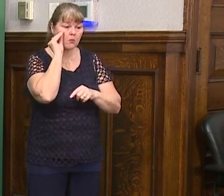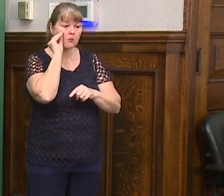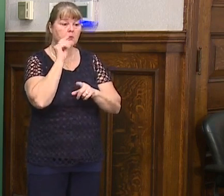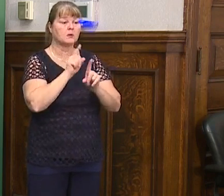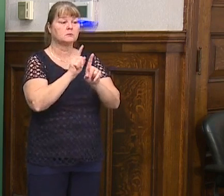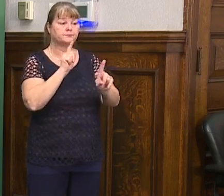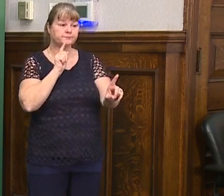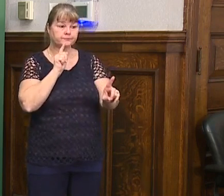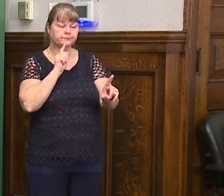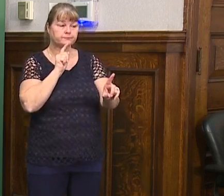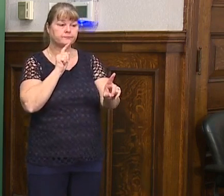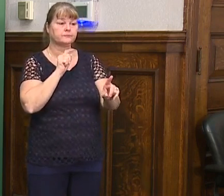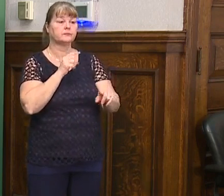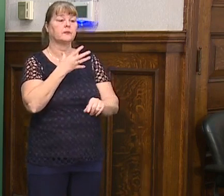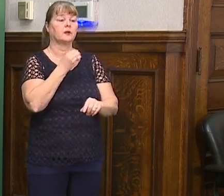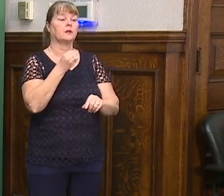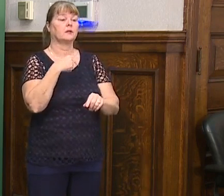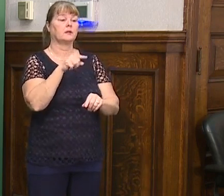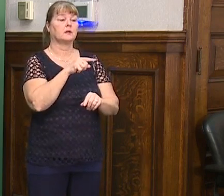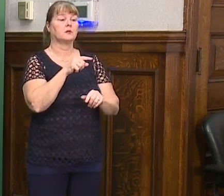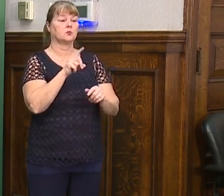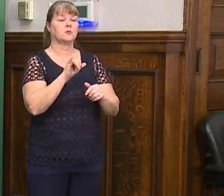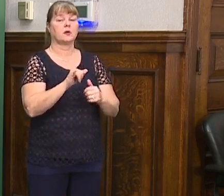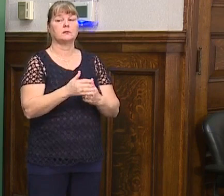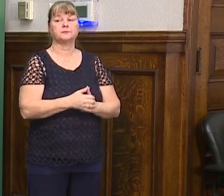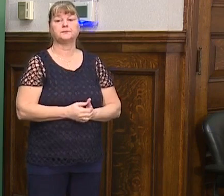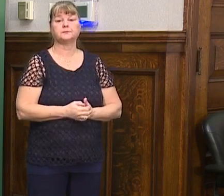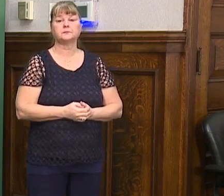as they social distance, and as long as they cover up.